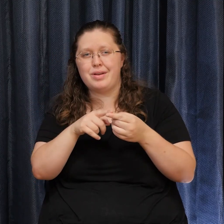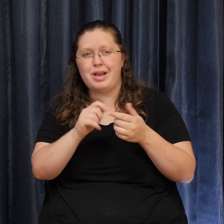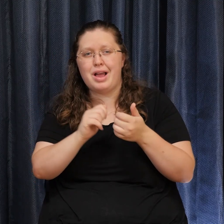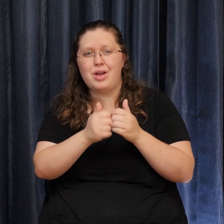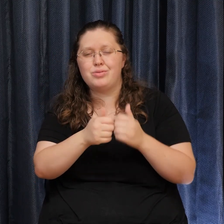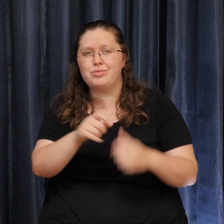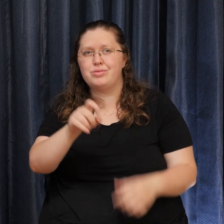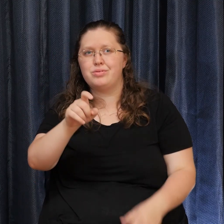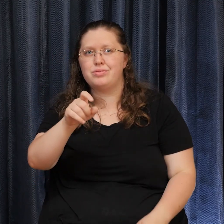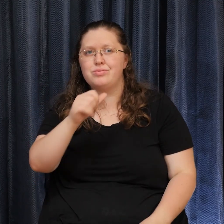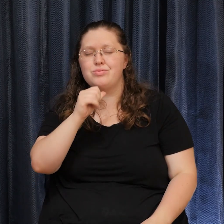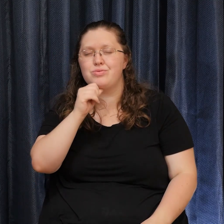You'll be happy